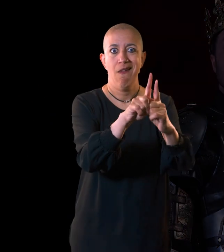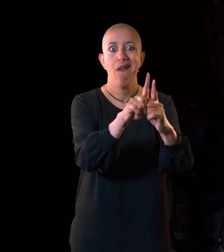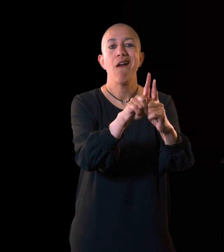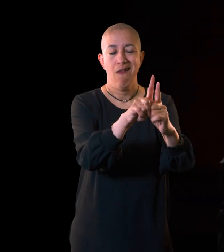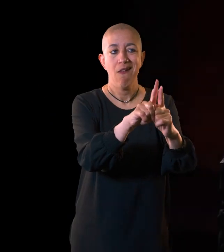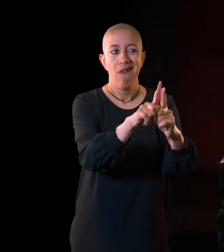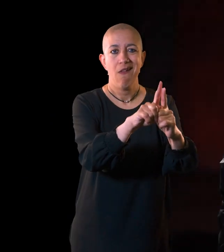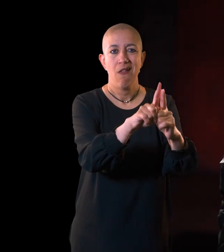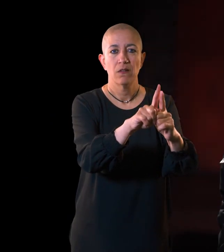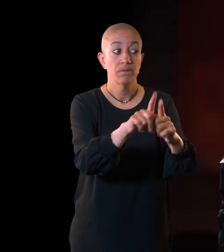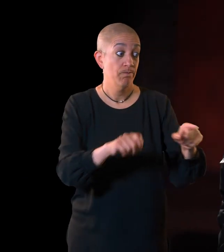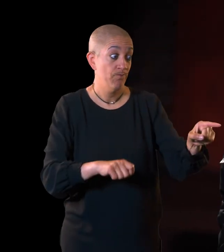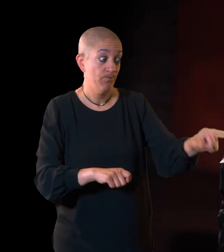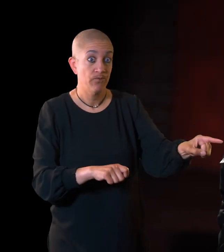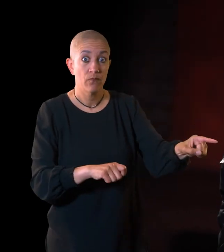Buckingham is captured and executed.